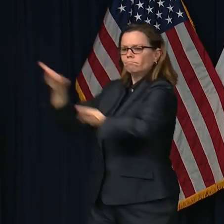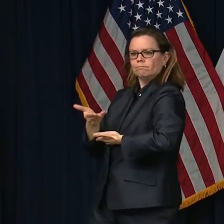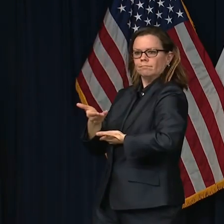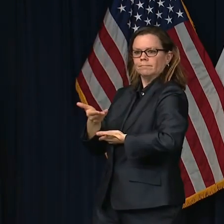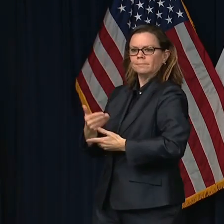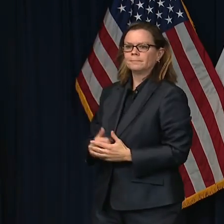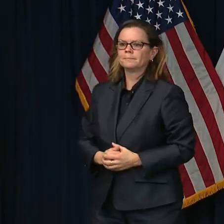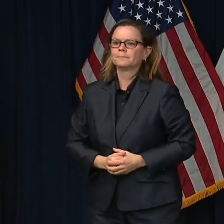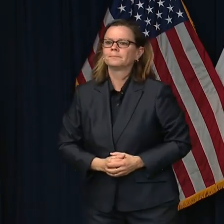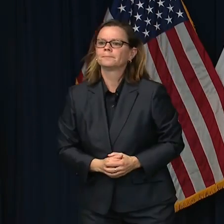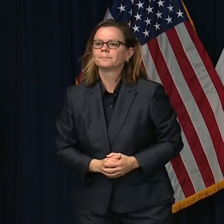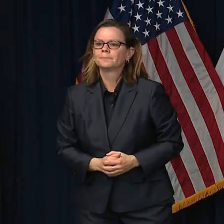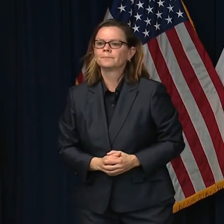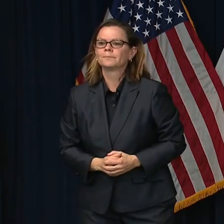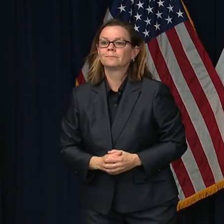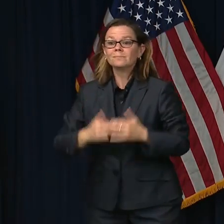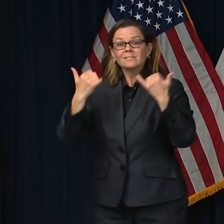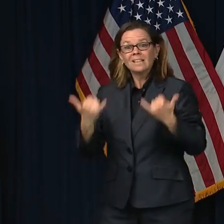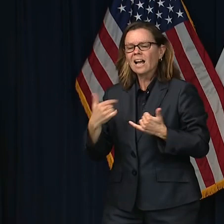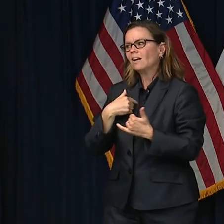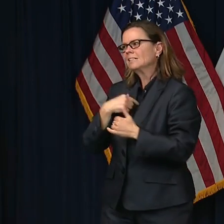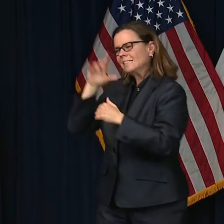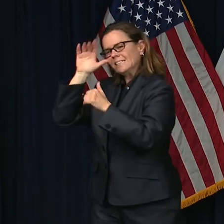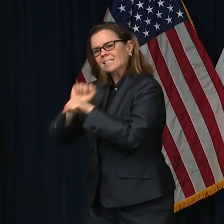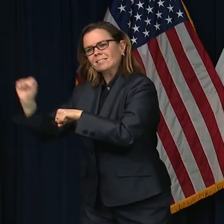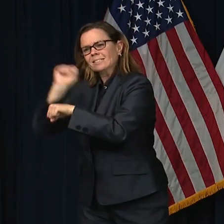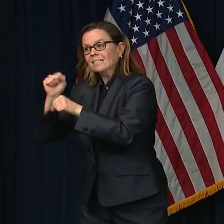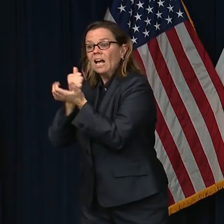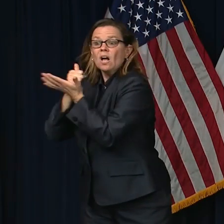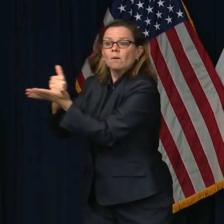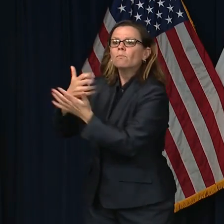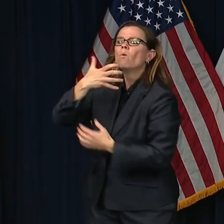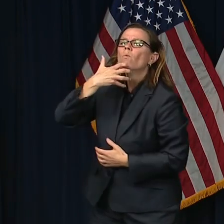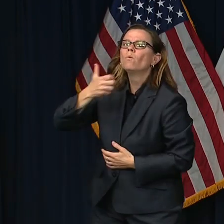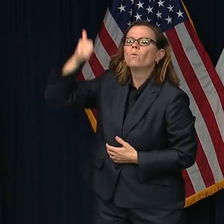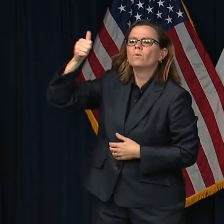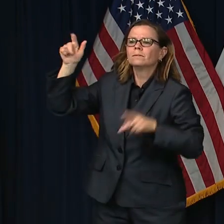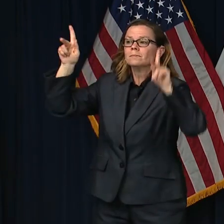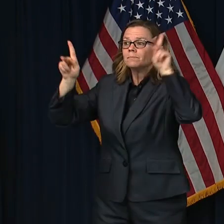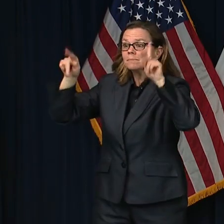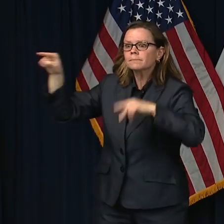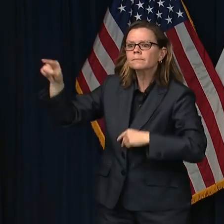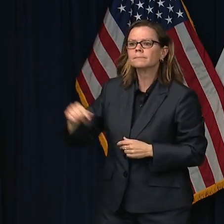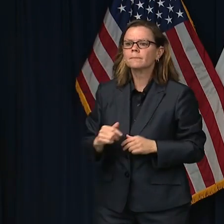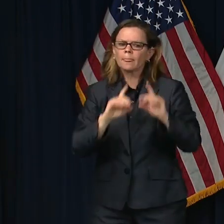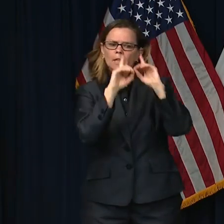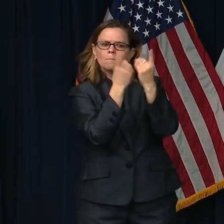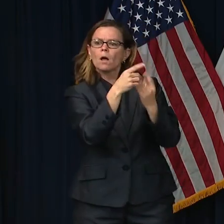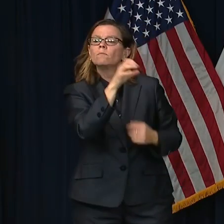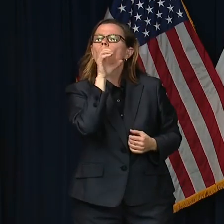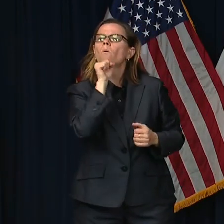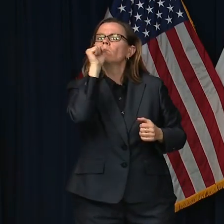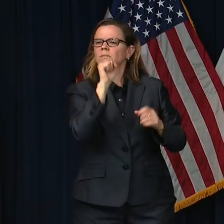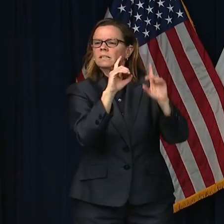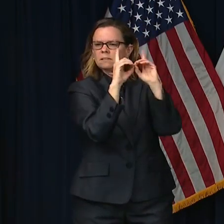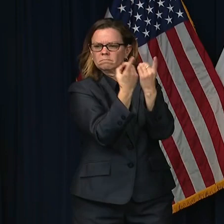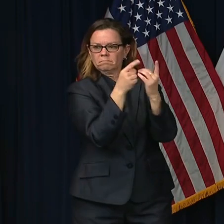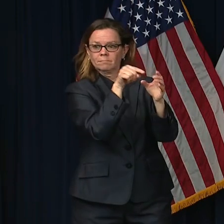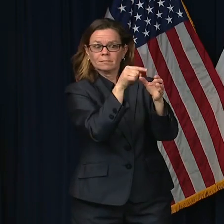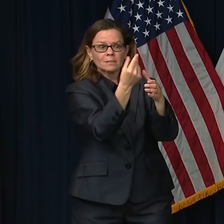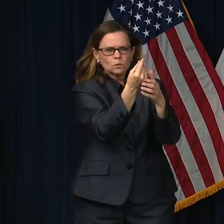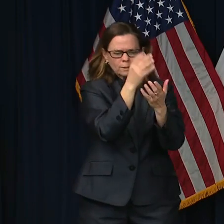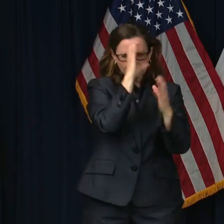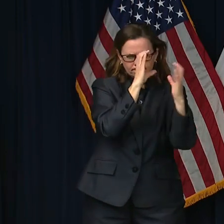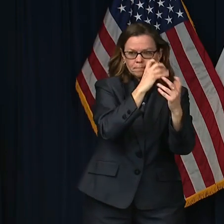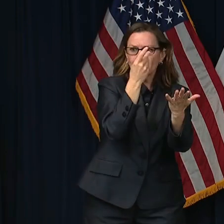residents, the Department on Aging has supplied $7 million in emergency assistance grants to help meet increased demand for home